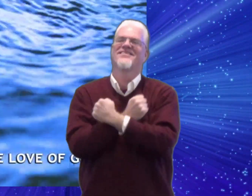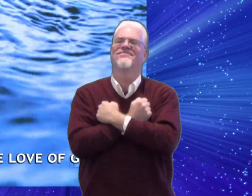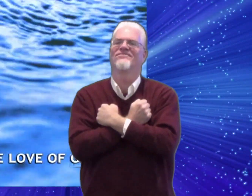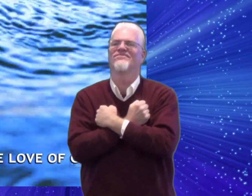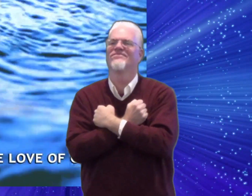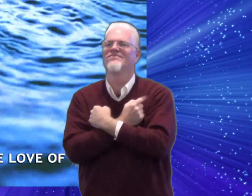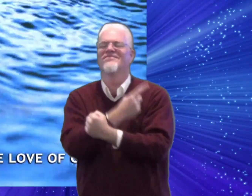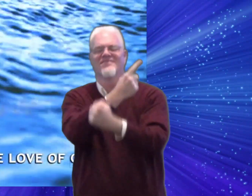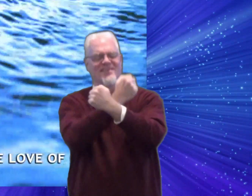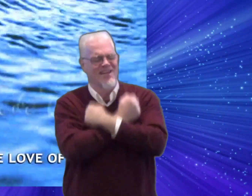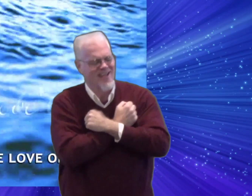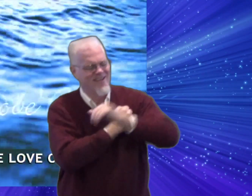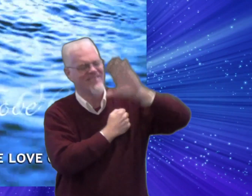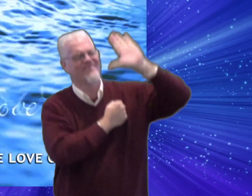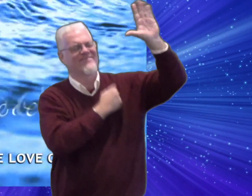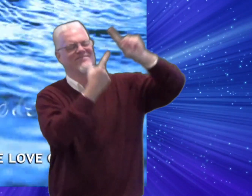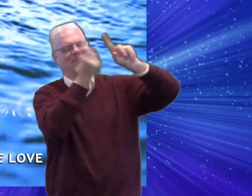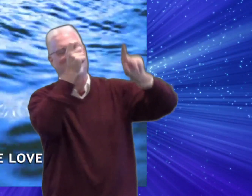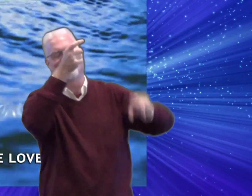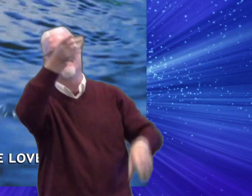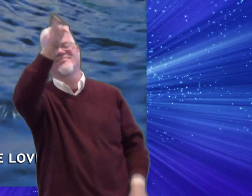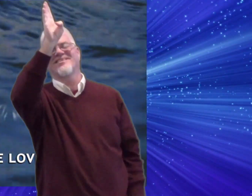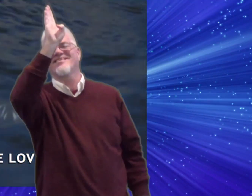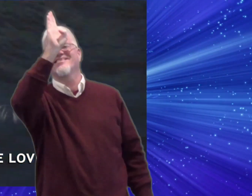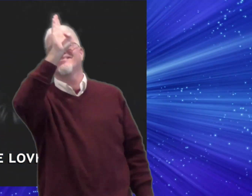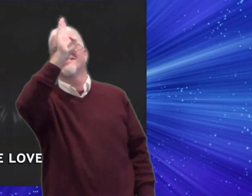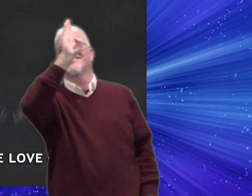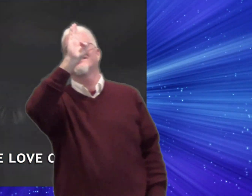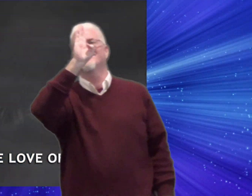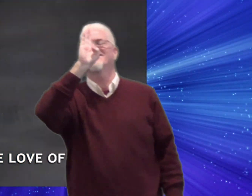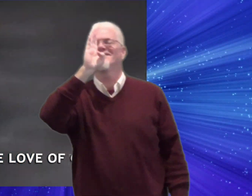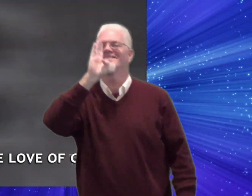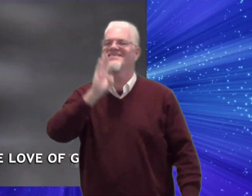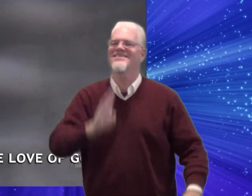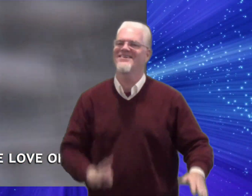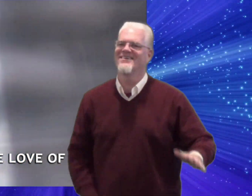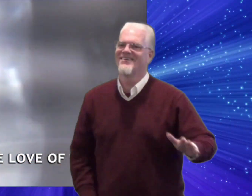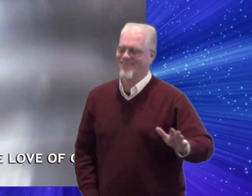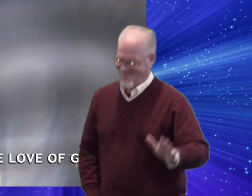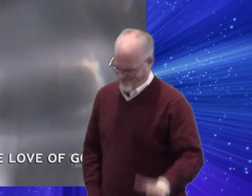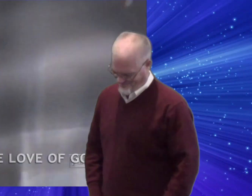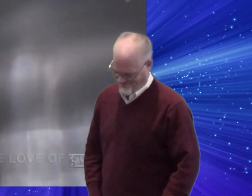He is the love of God